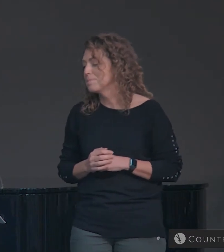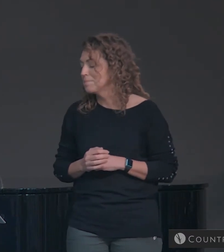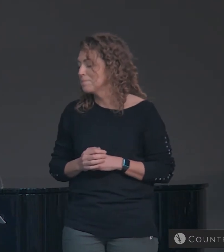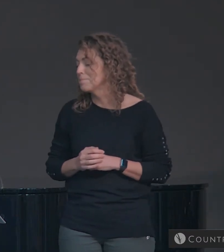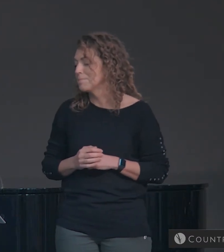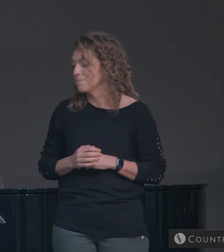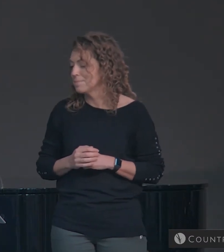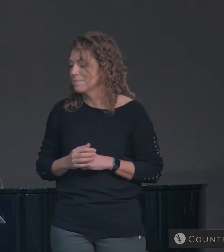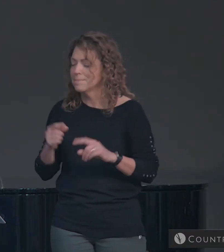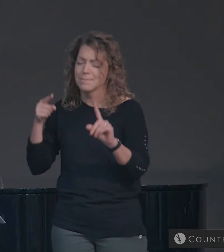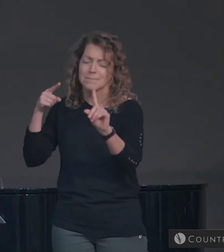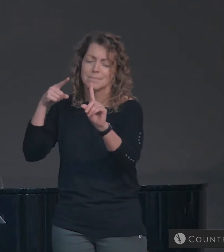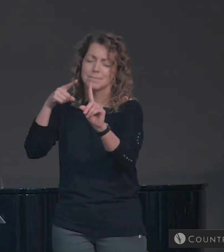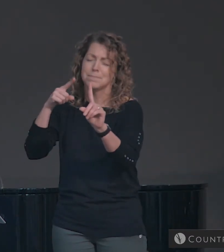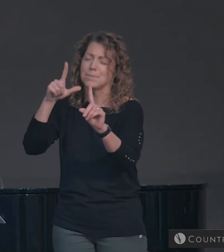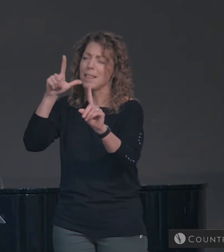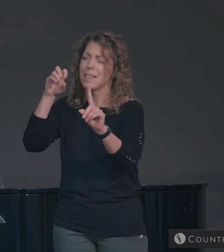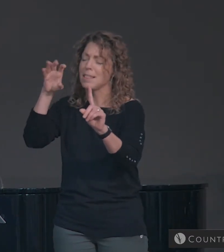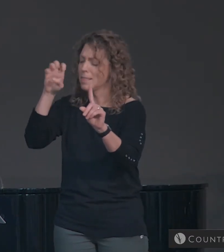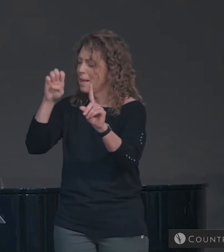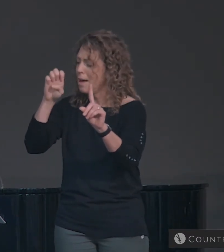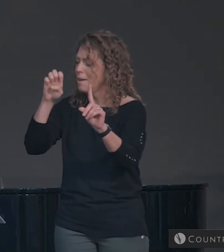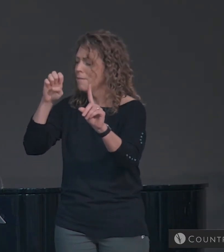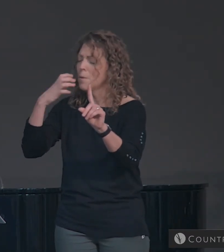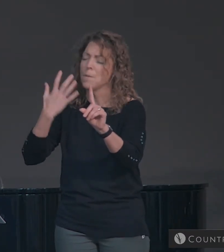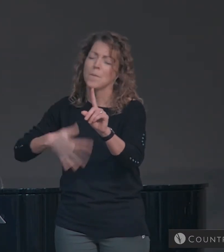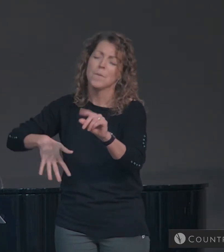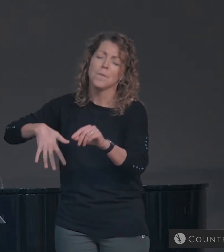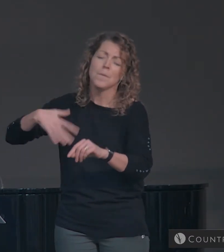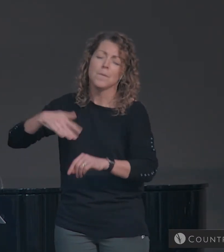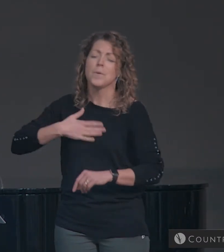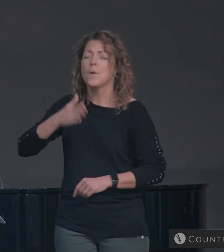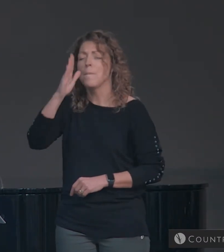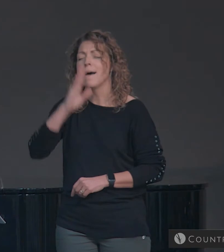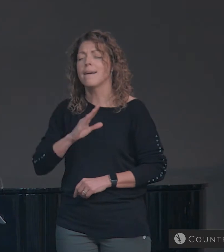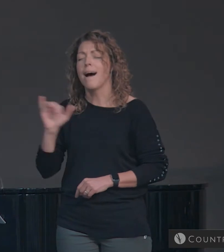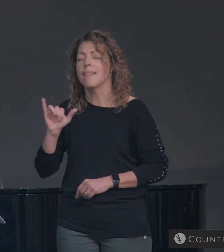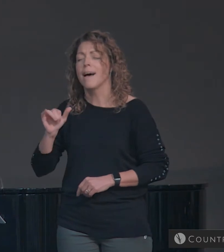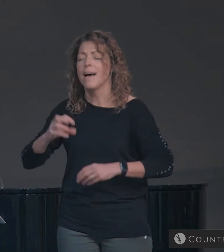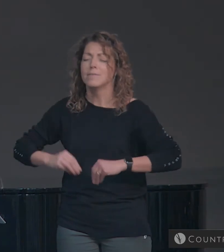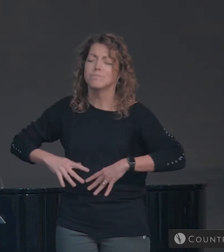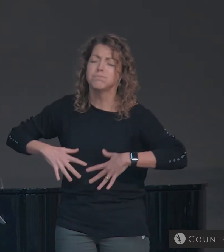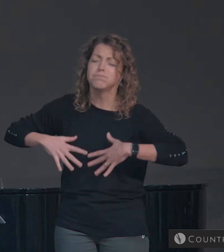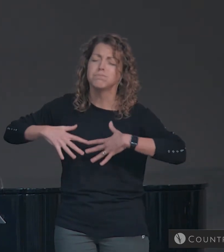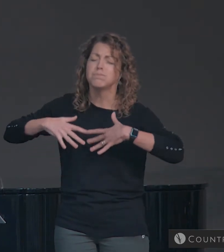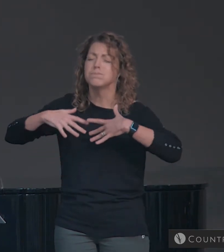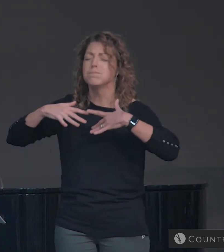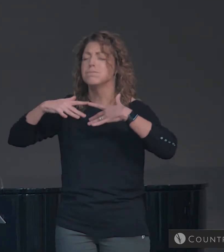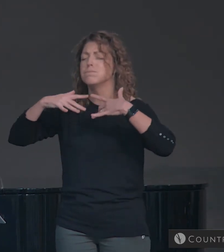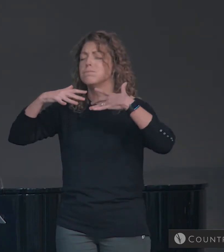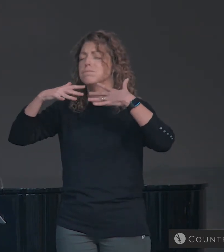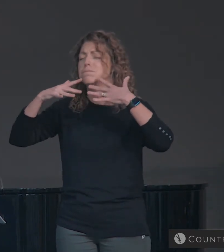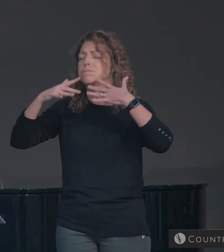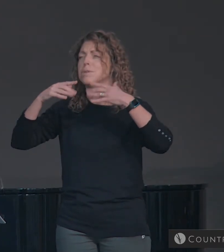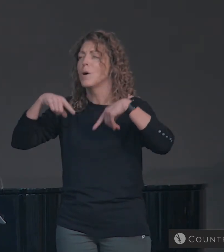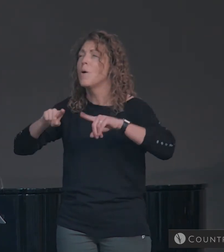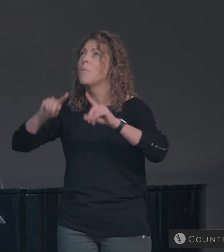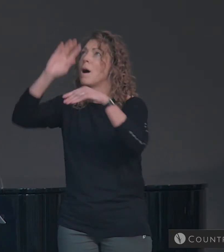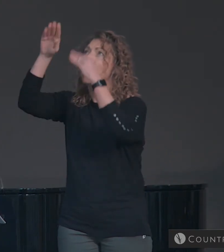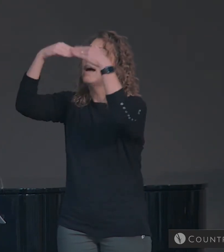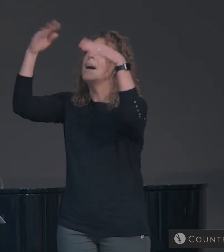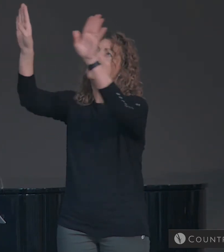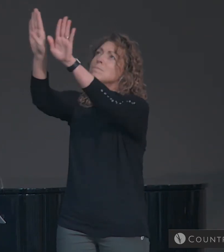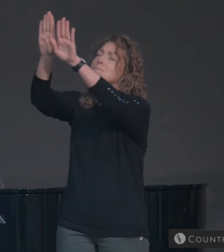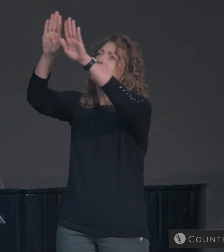What love, my God, would bring down to